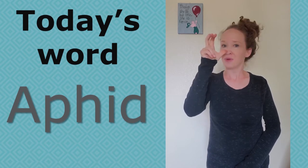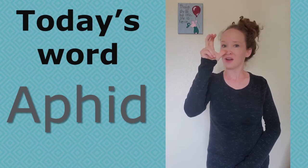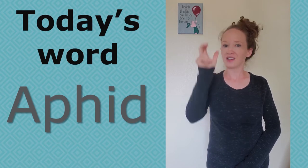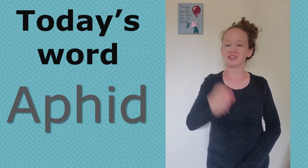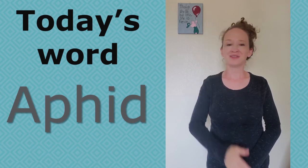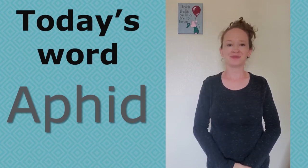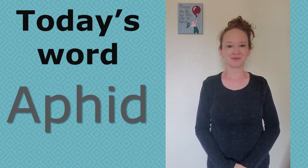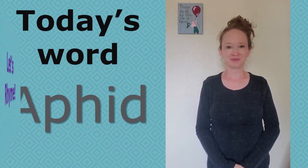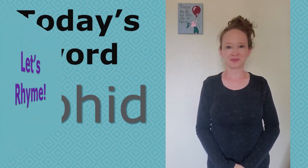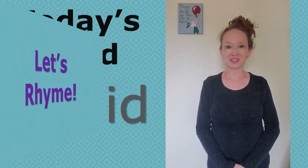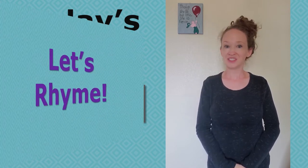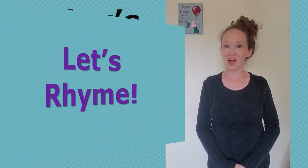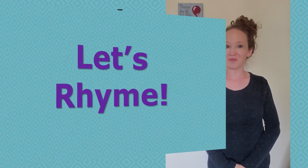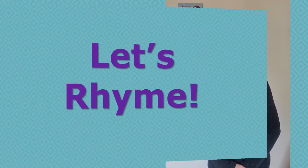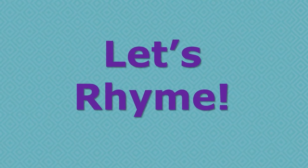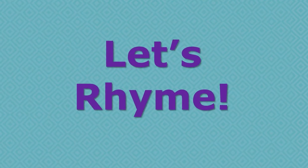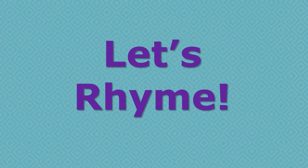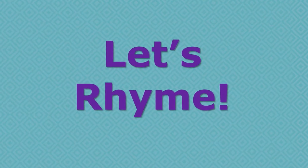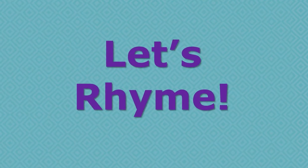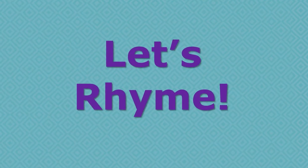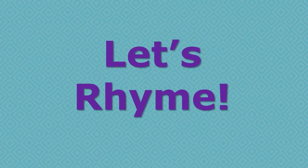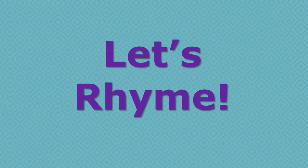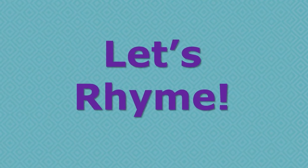Ladybug. Good job.